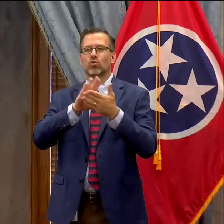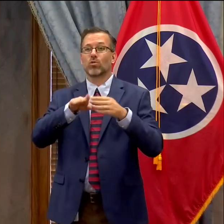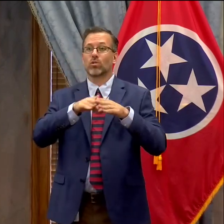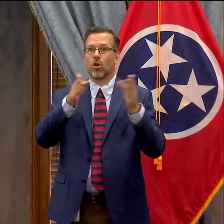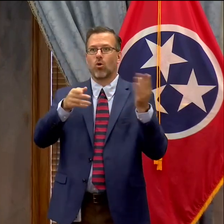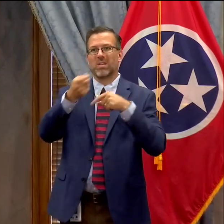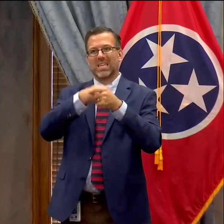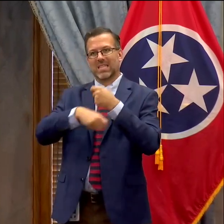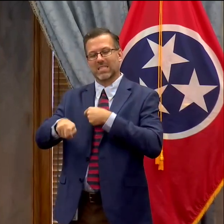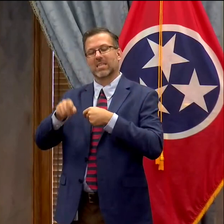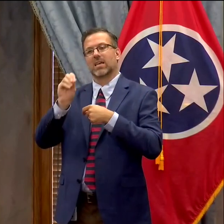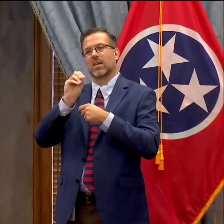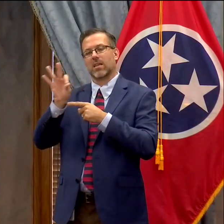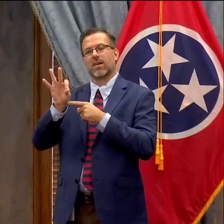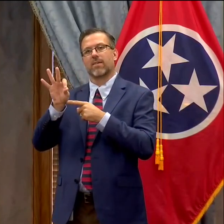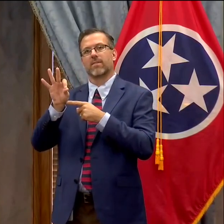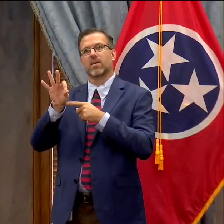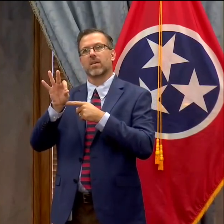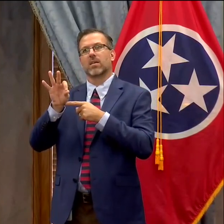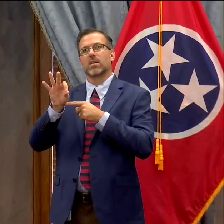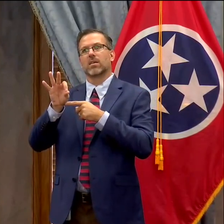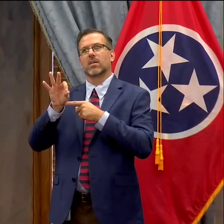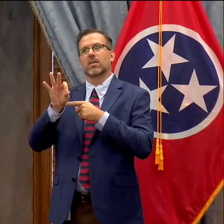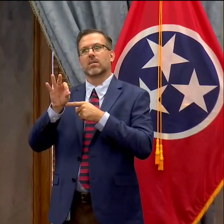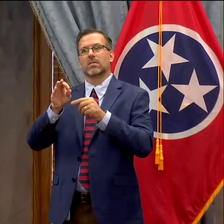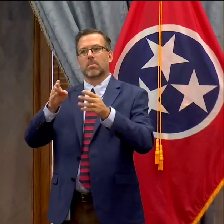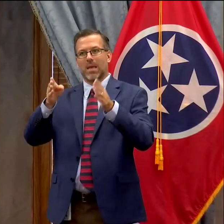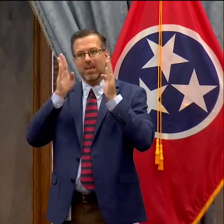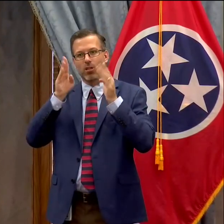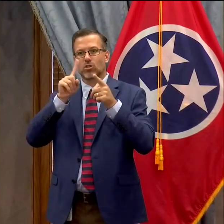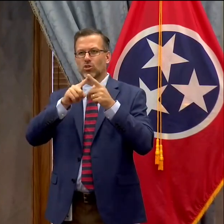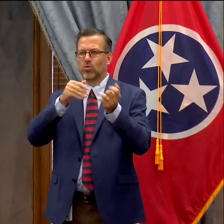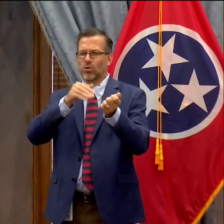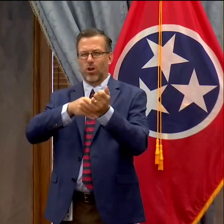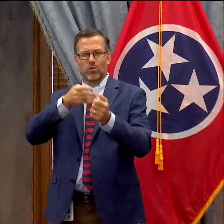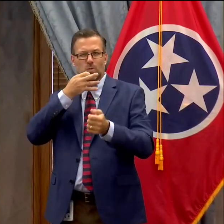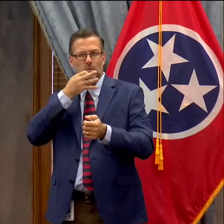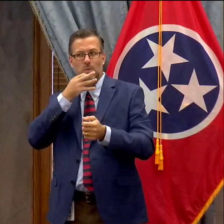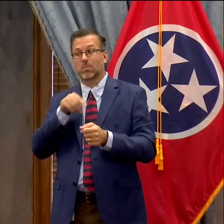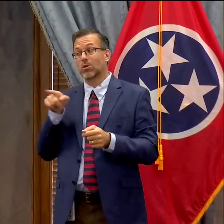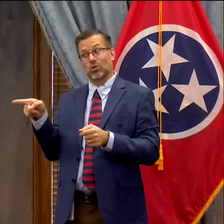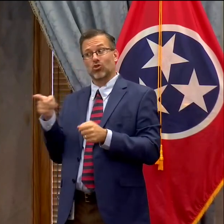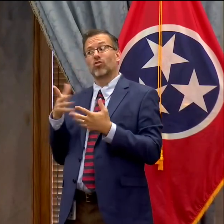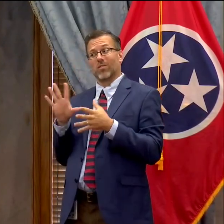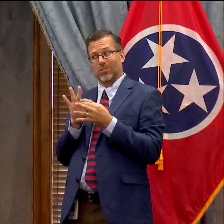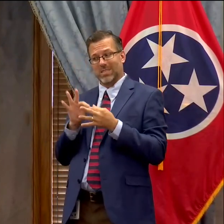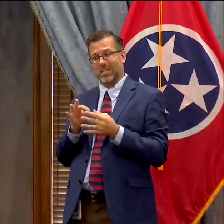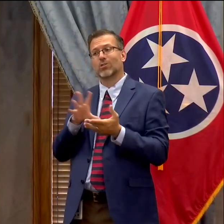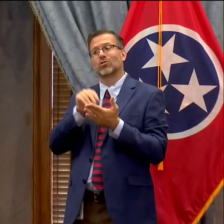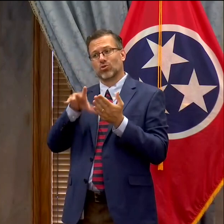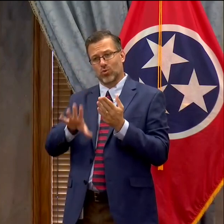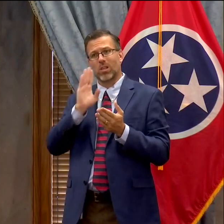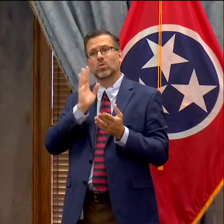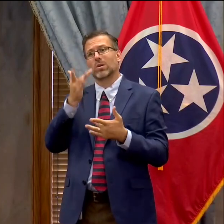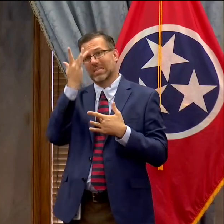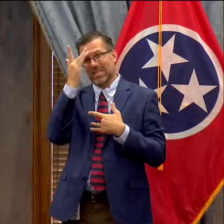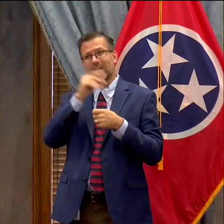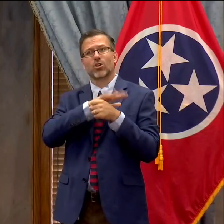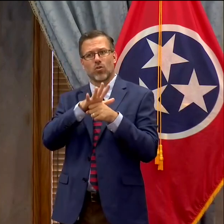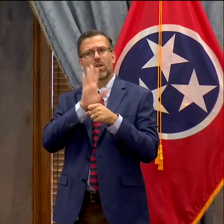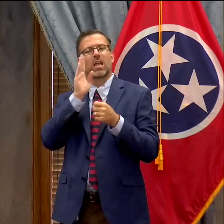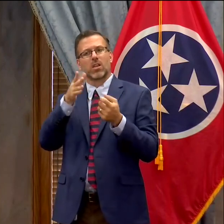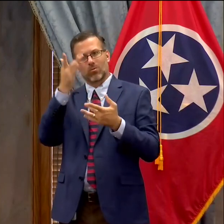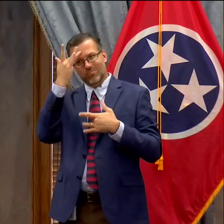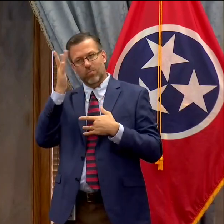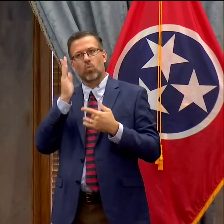your response to this please because I know you've said even in this press conference that students will get sick. There are probably going to be COVID-19 cases but